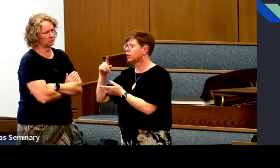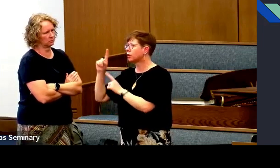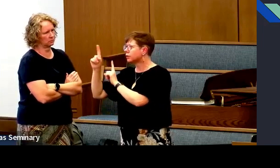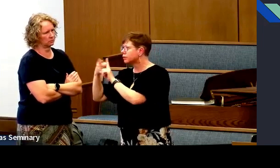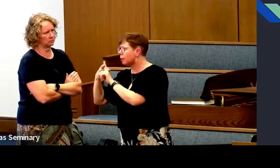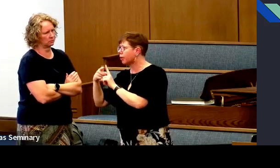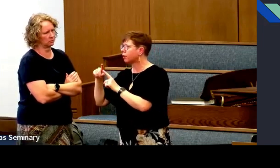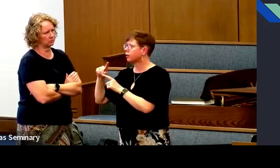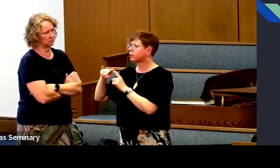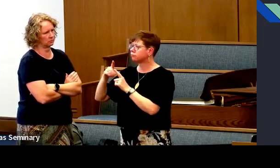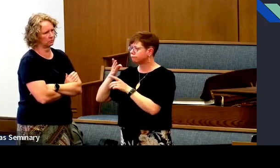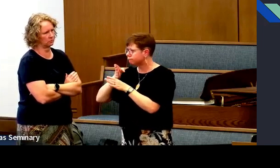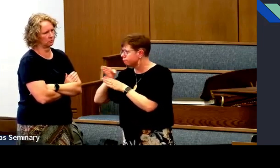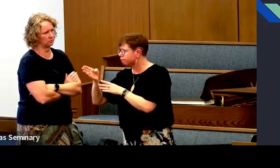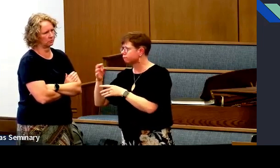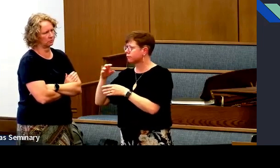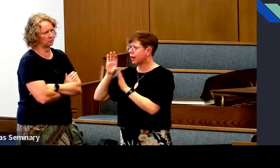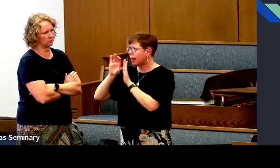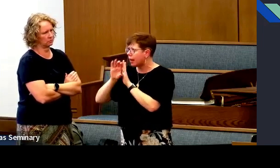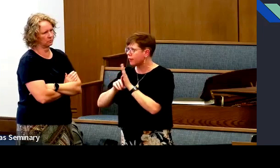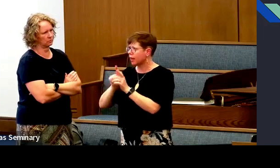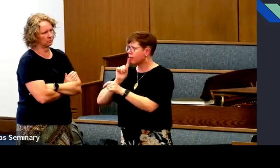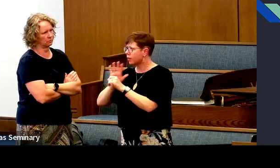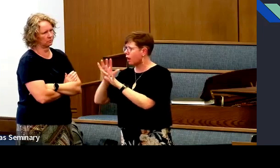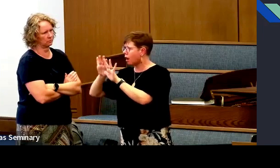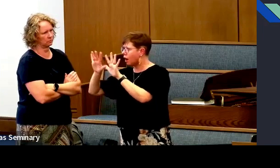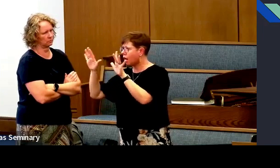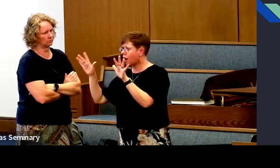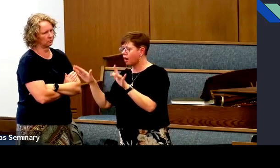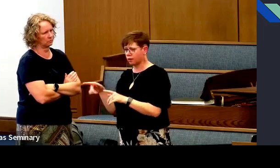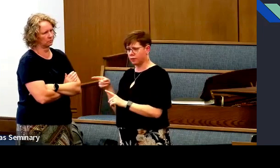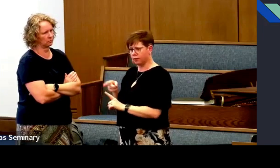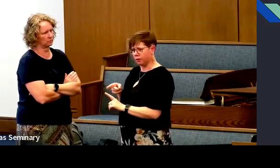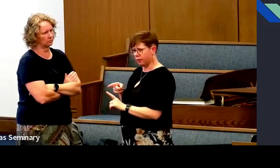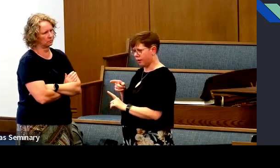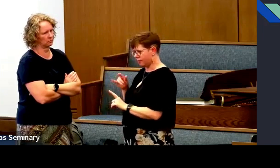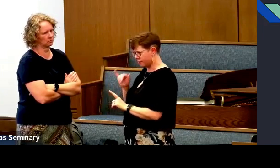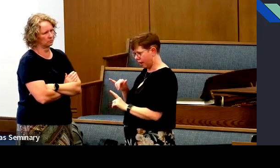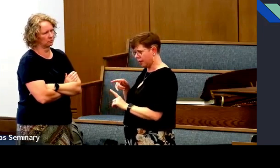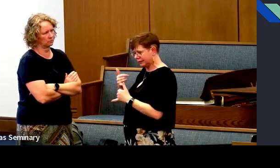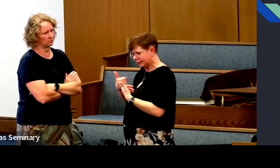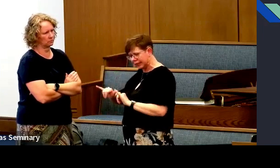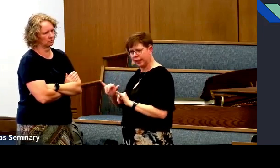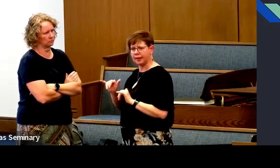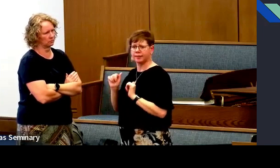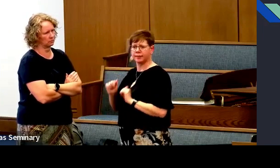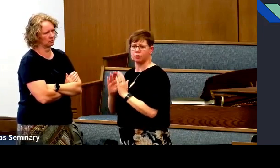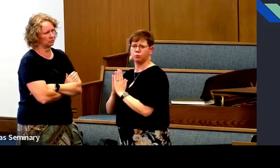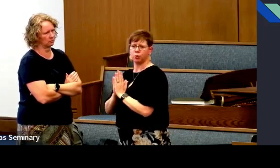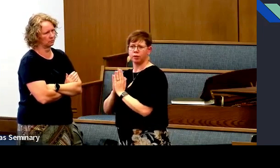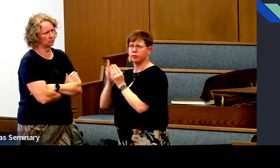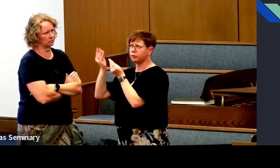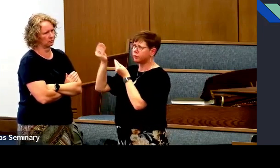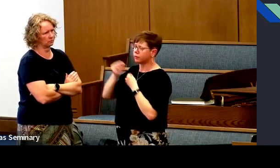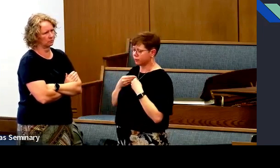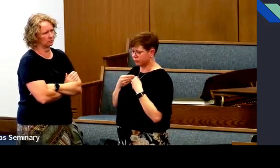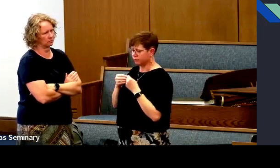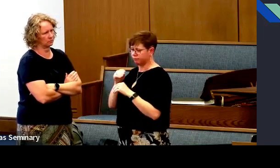Their experiences in the temple and the covenants that they have made, all those things bring power.